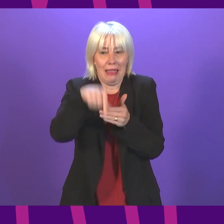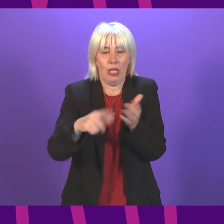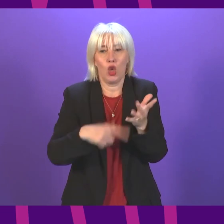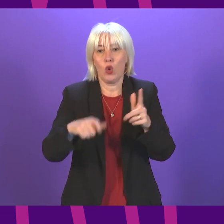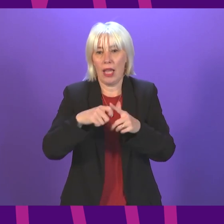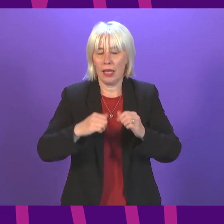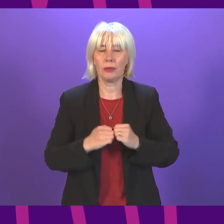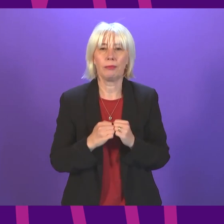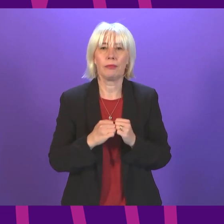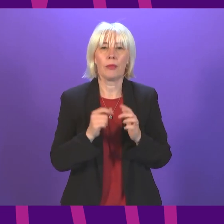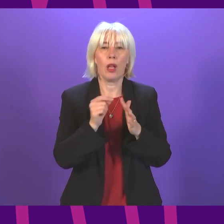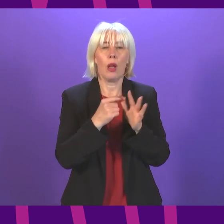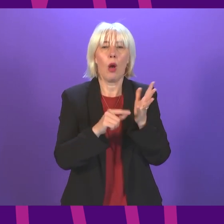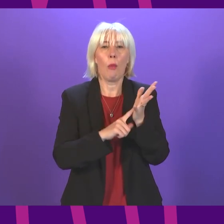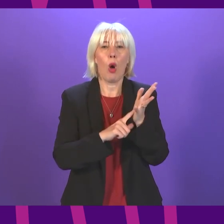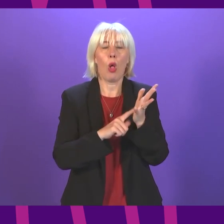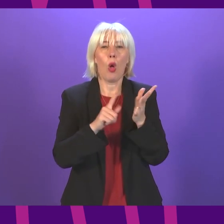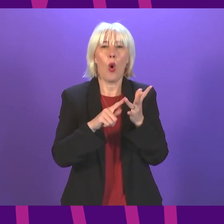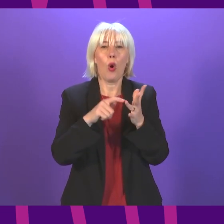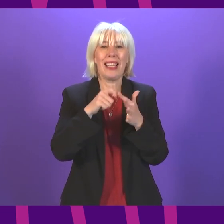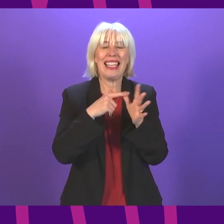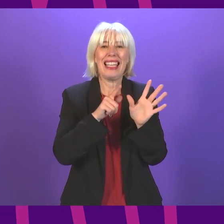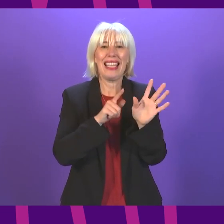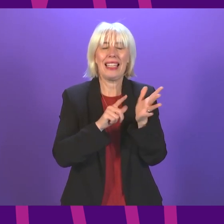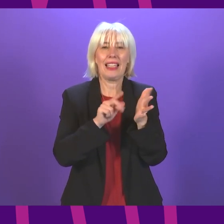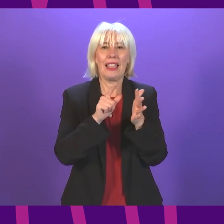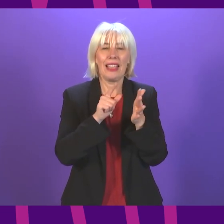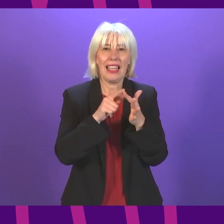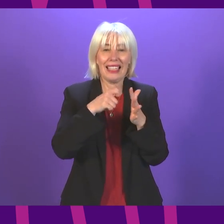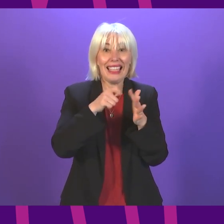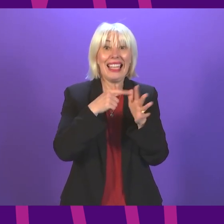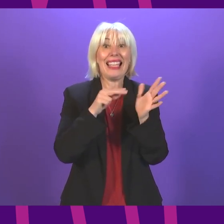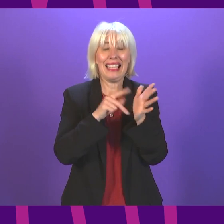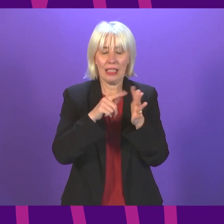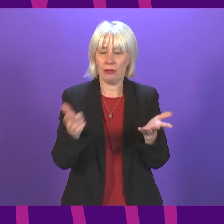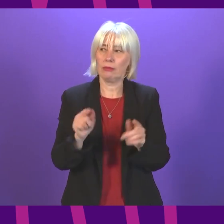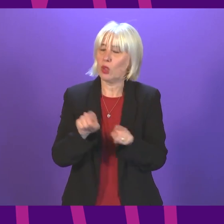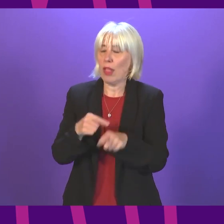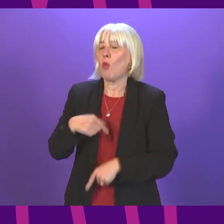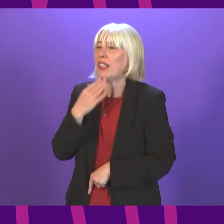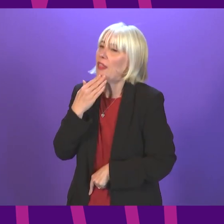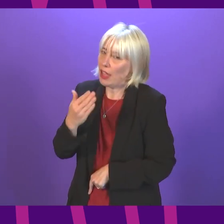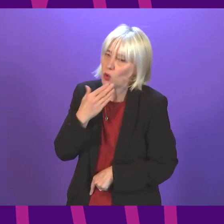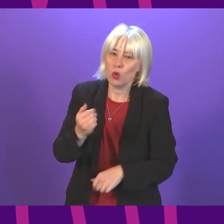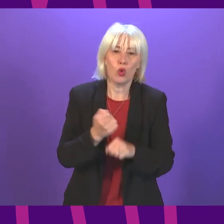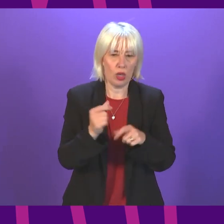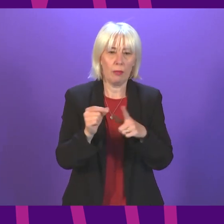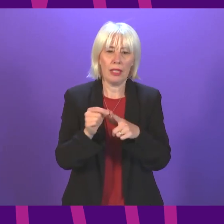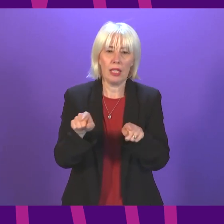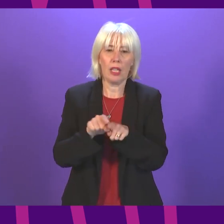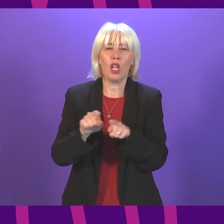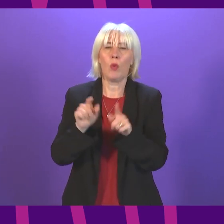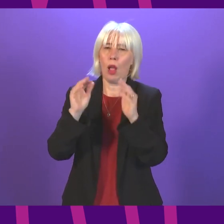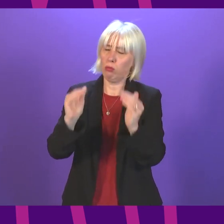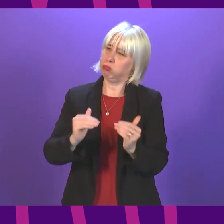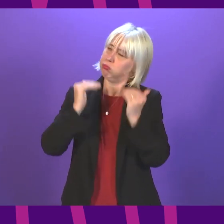Paul O'Kane. Thank you, presenting officer. I would like to take this opportunity to thank our GPs and acknowledge the importance placed on high